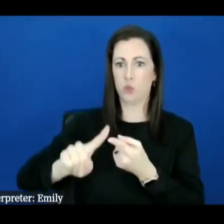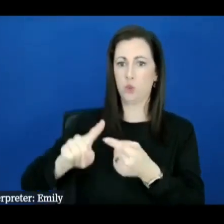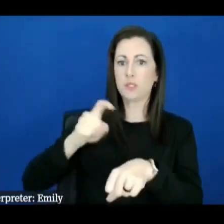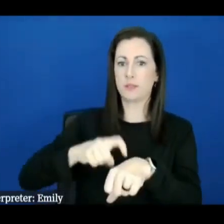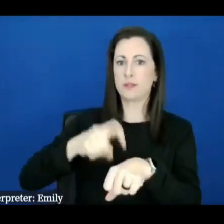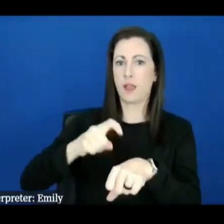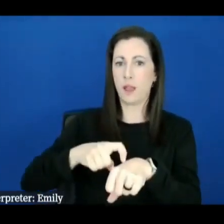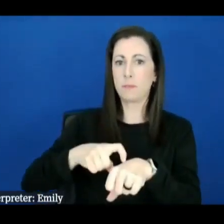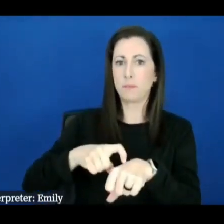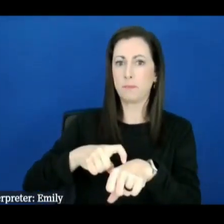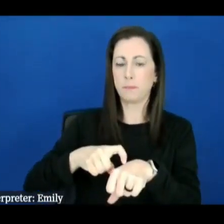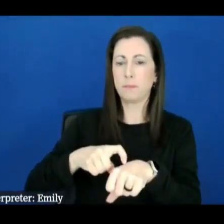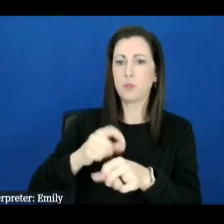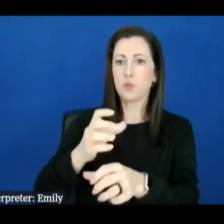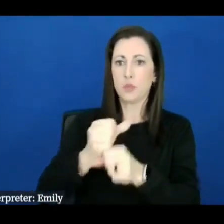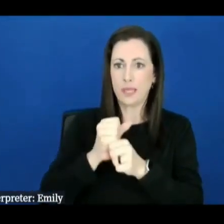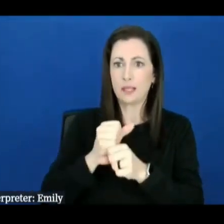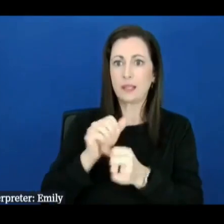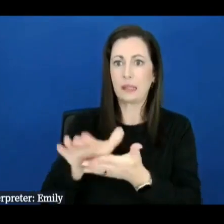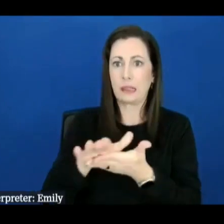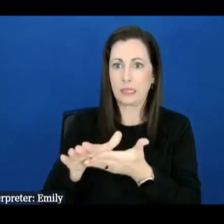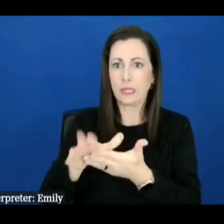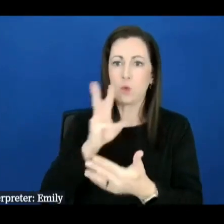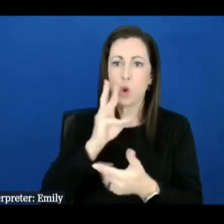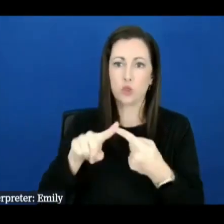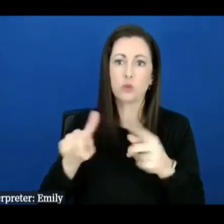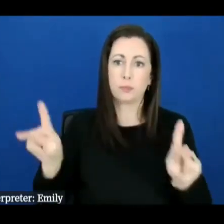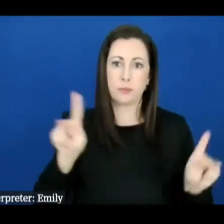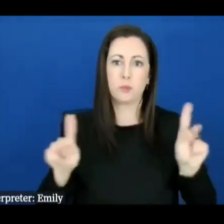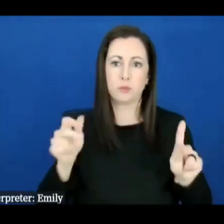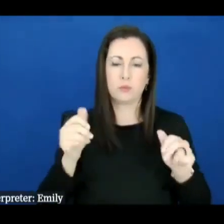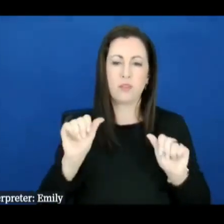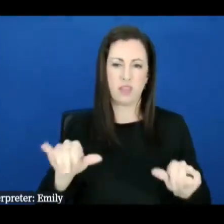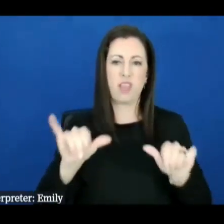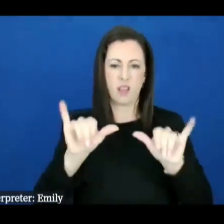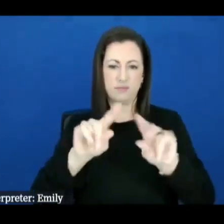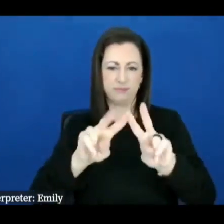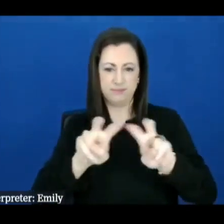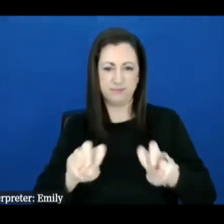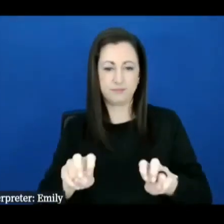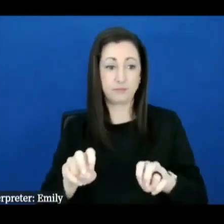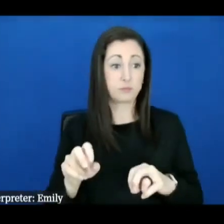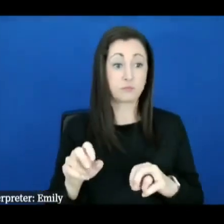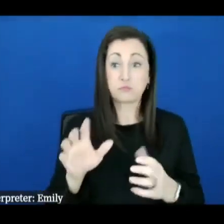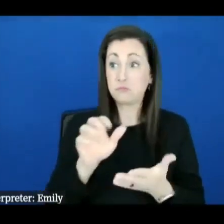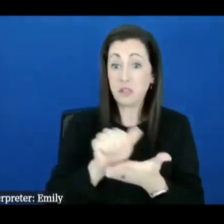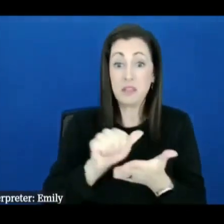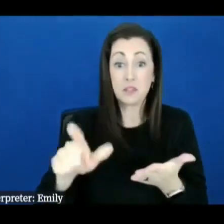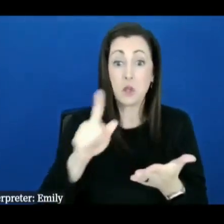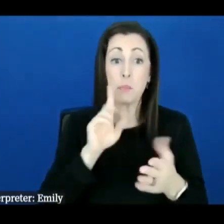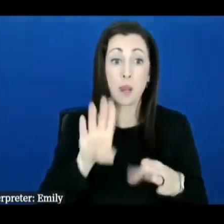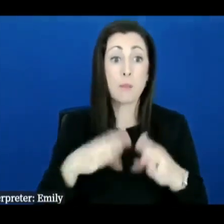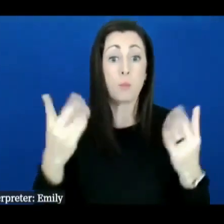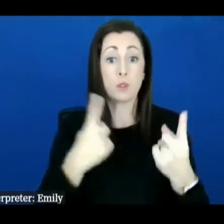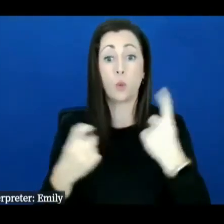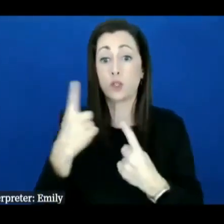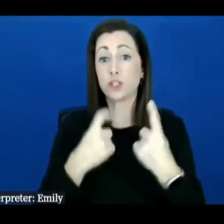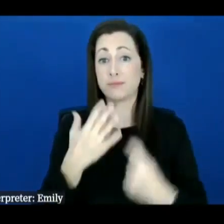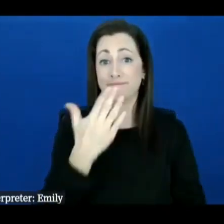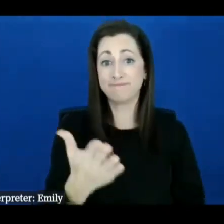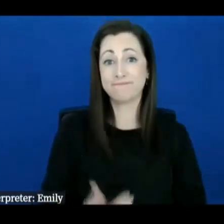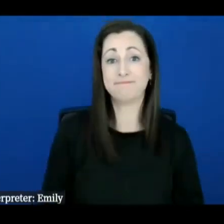uh fresh water to people um and then subject to any questions i think that's about all i have thank you